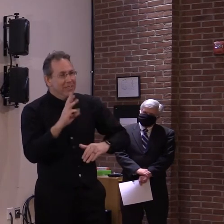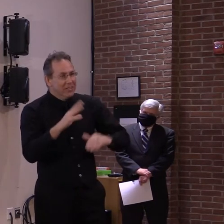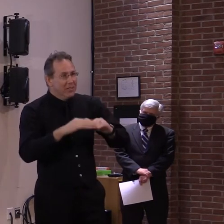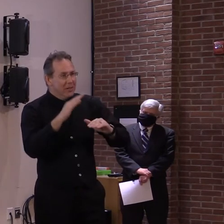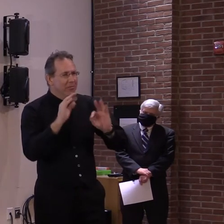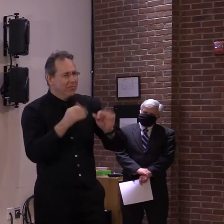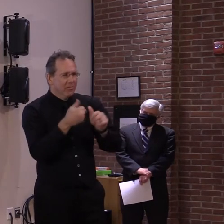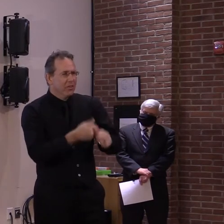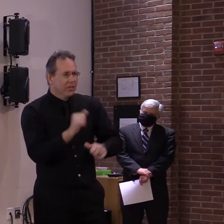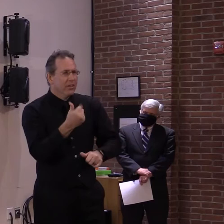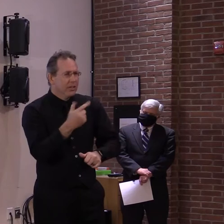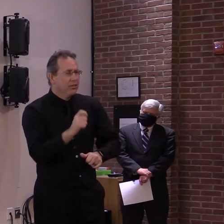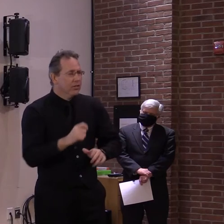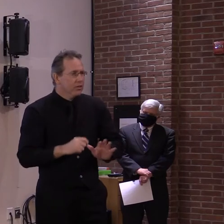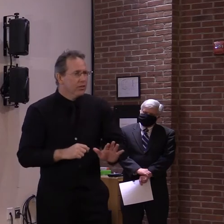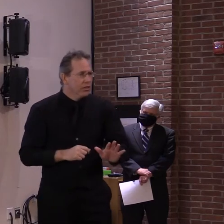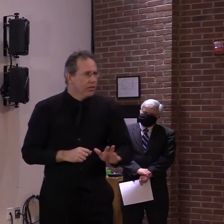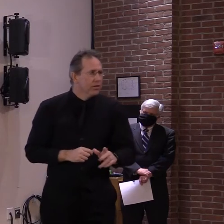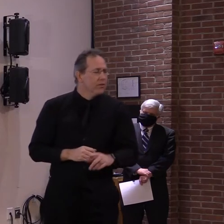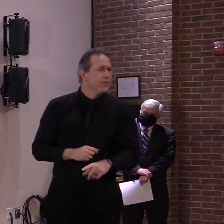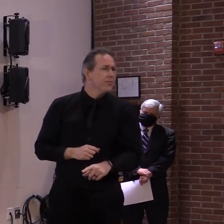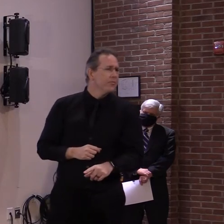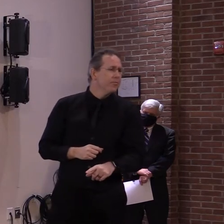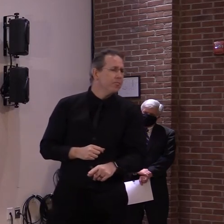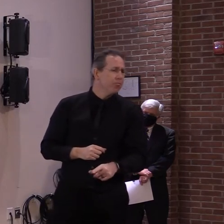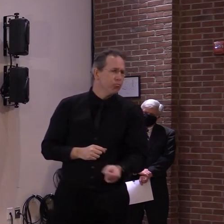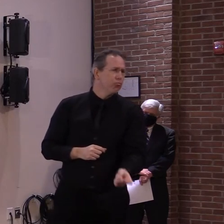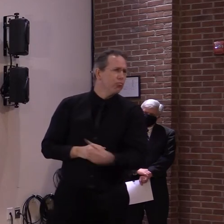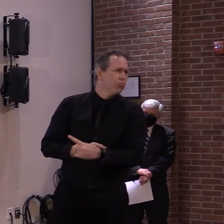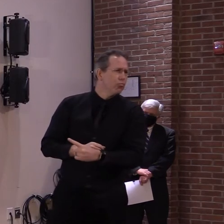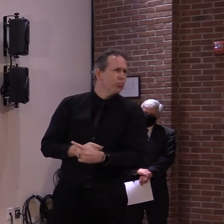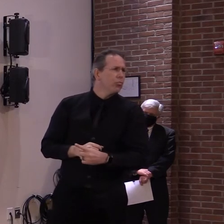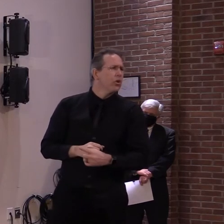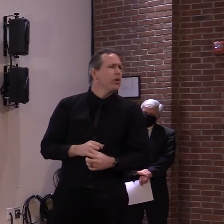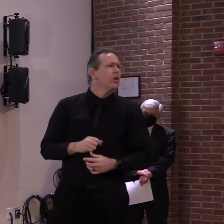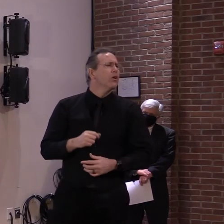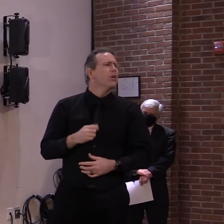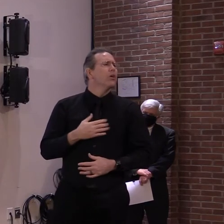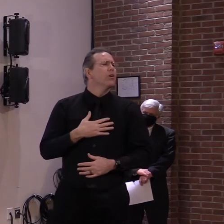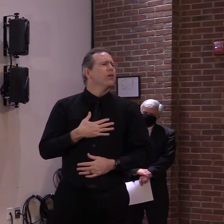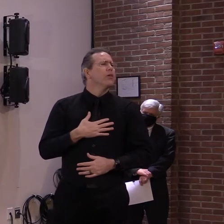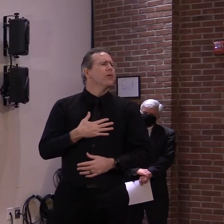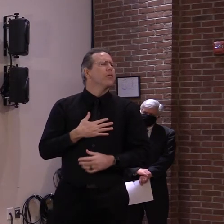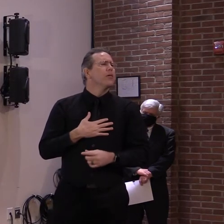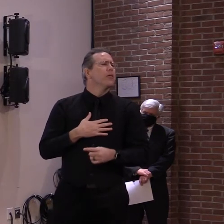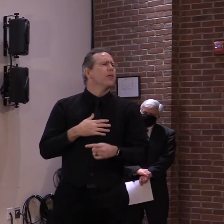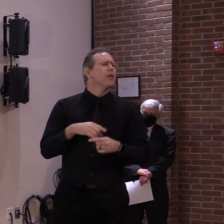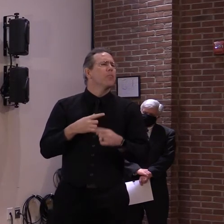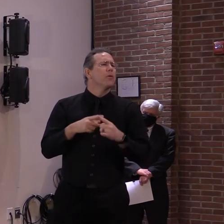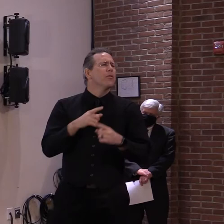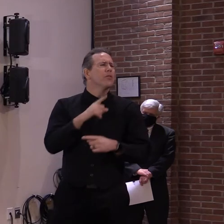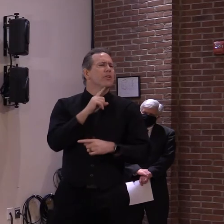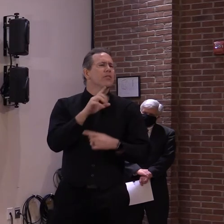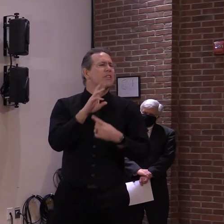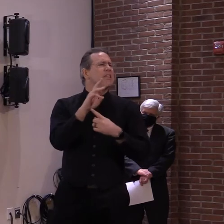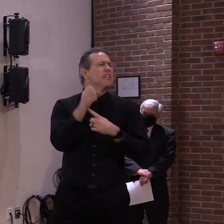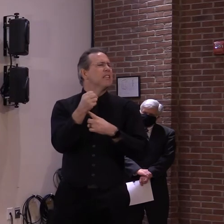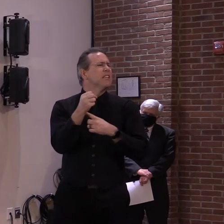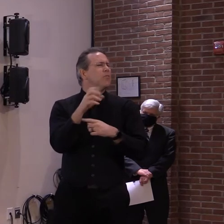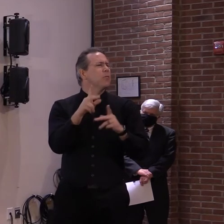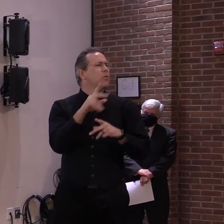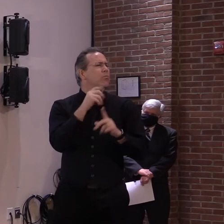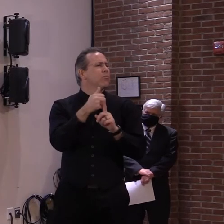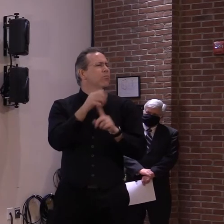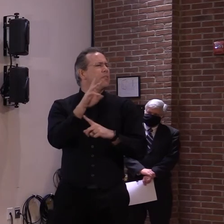there's concern that, uh, you know, people in their 60s who don't have any comorbidities would seem to be pretty low